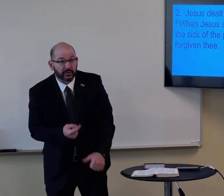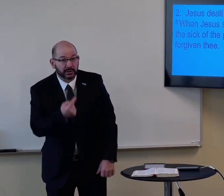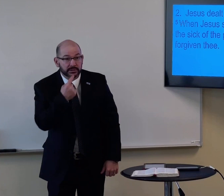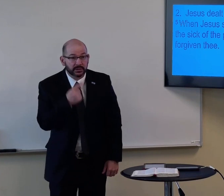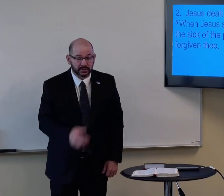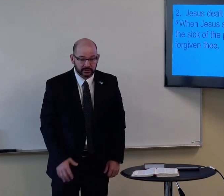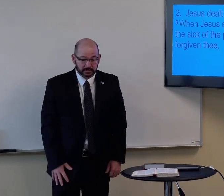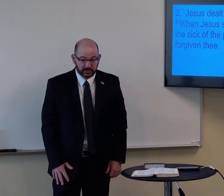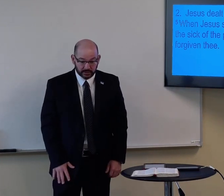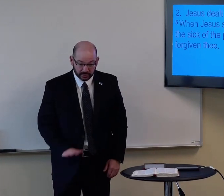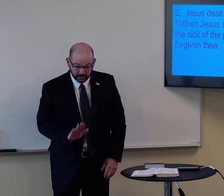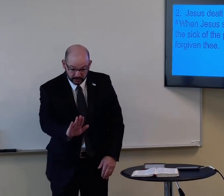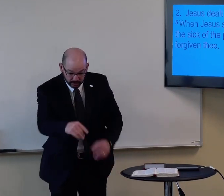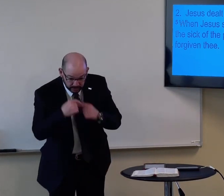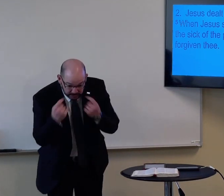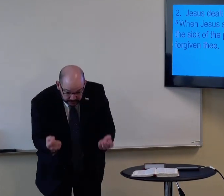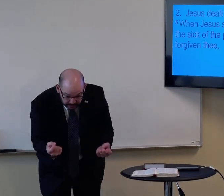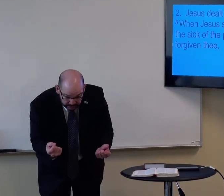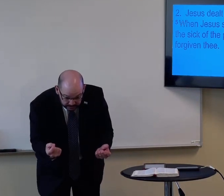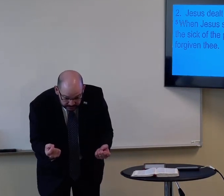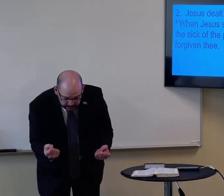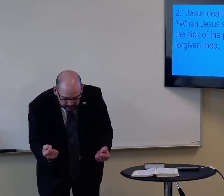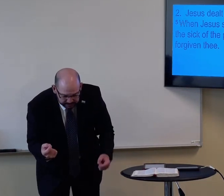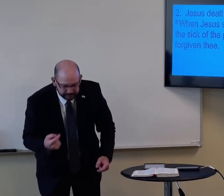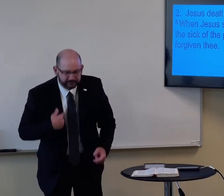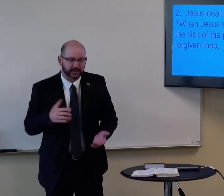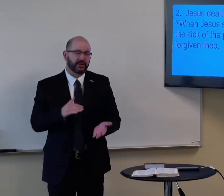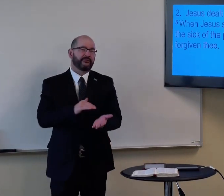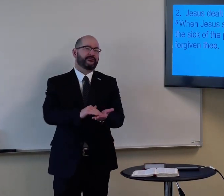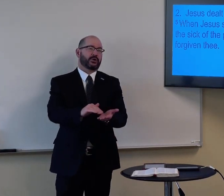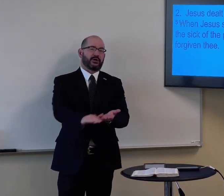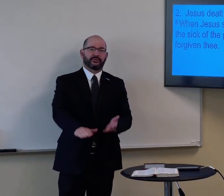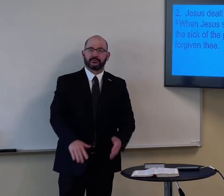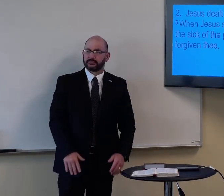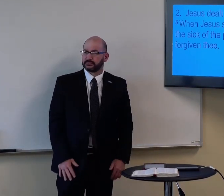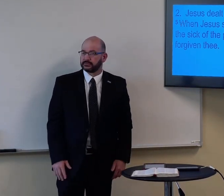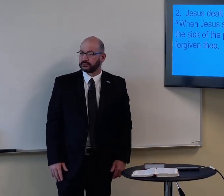First, he said, your sin, I forgive them.